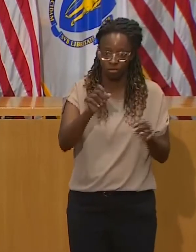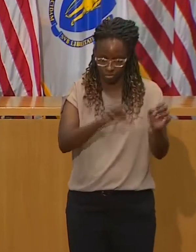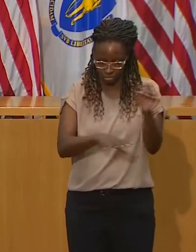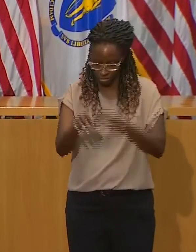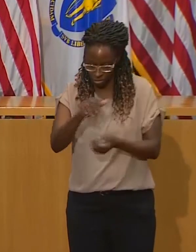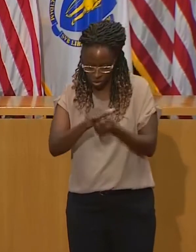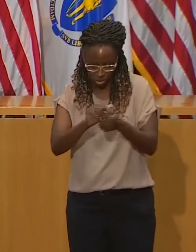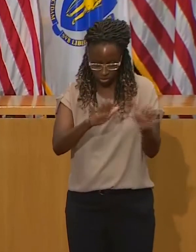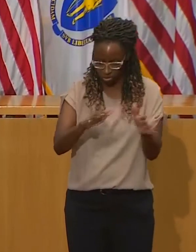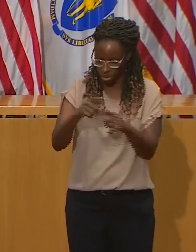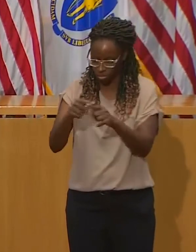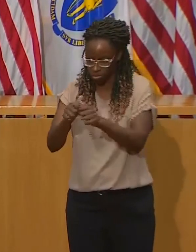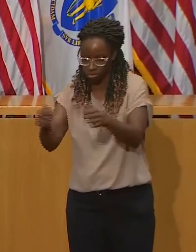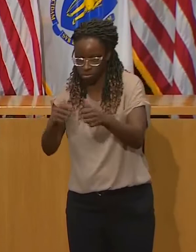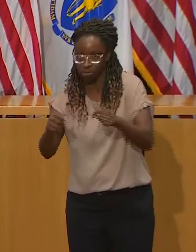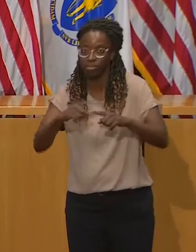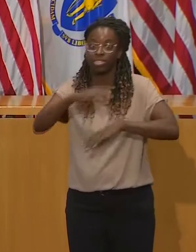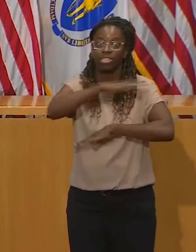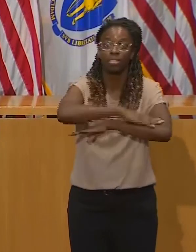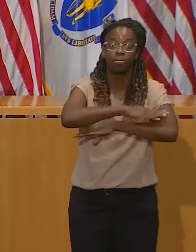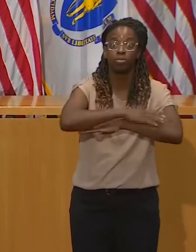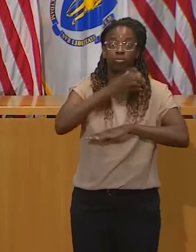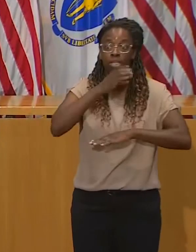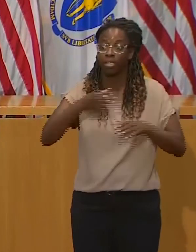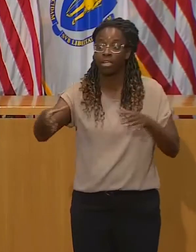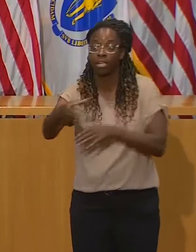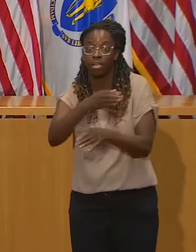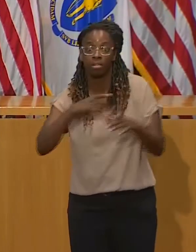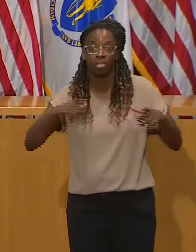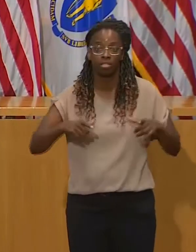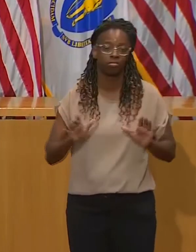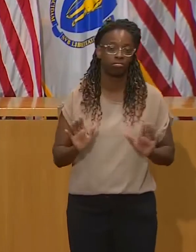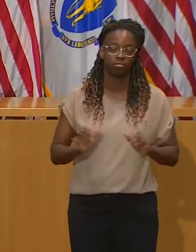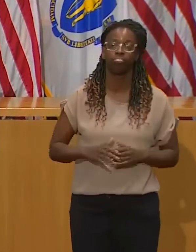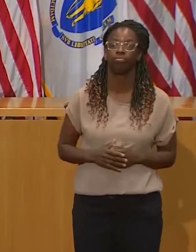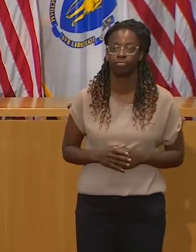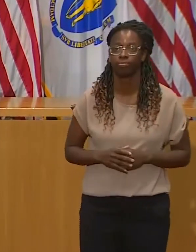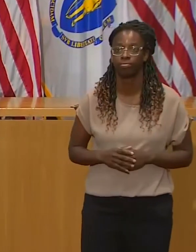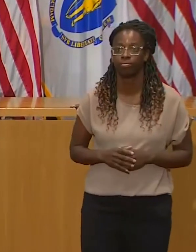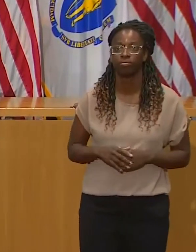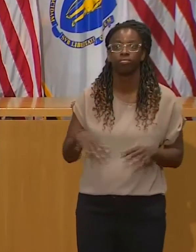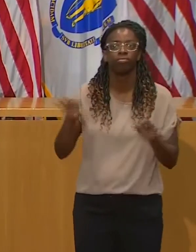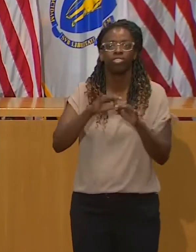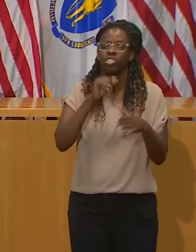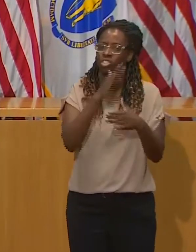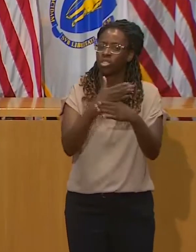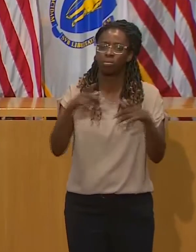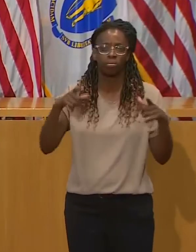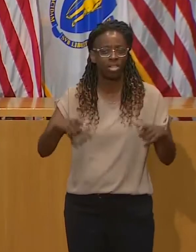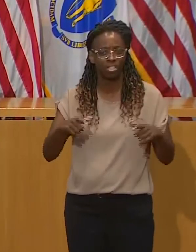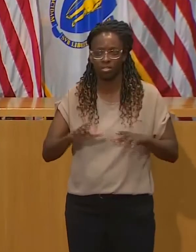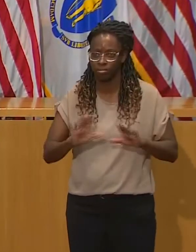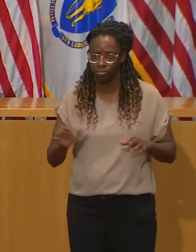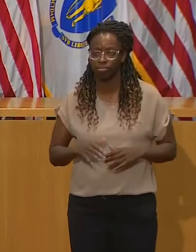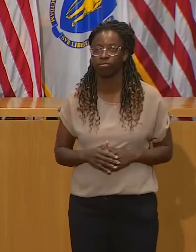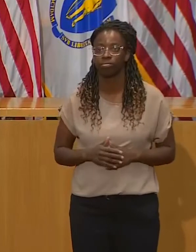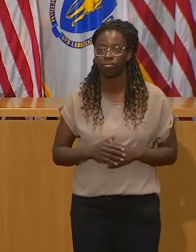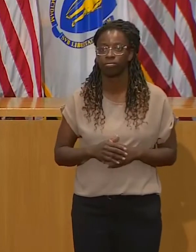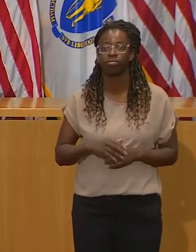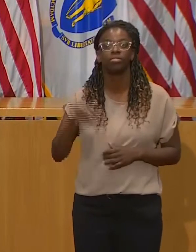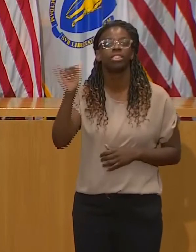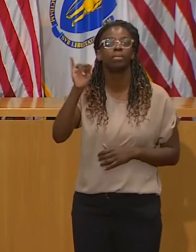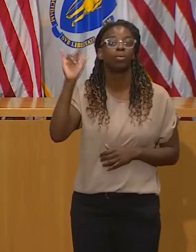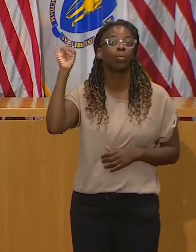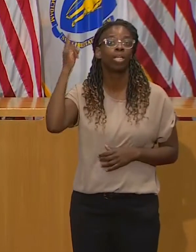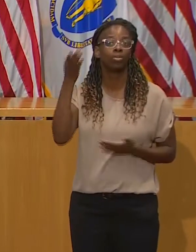taking bowls and plates and sort of sharing them around. It's almost like, you know, wait service at your table. I guess the good news is if you're